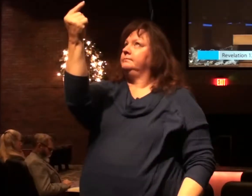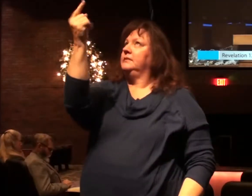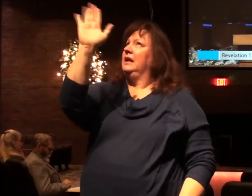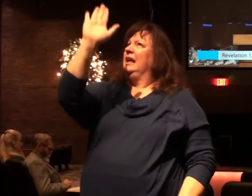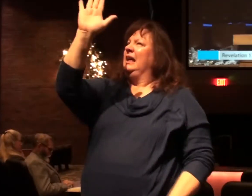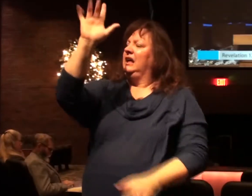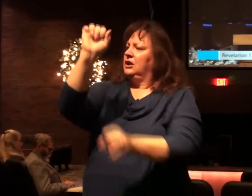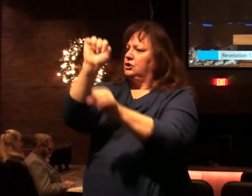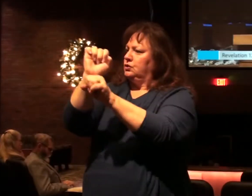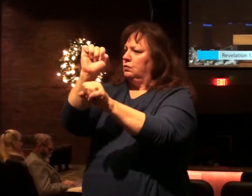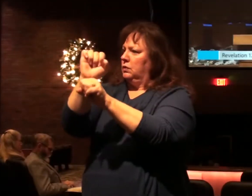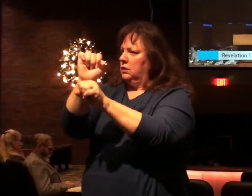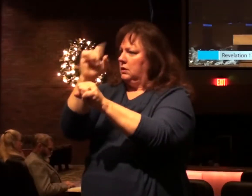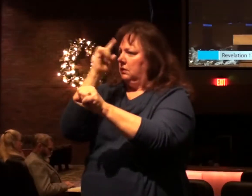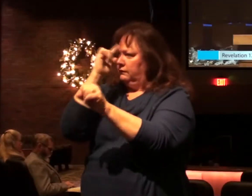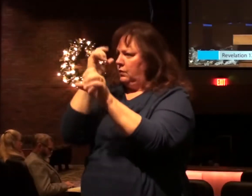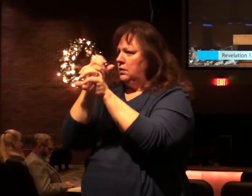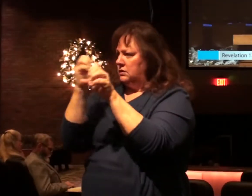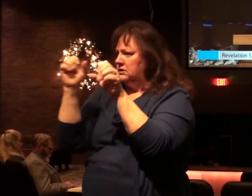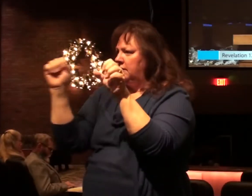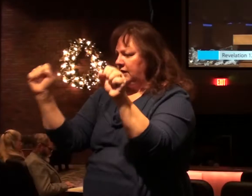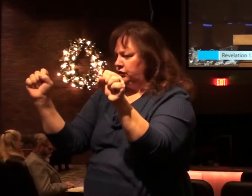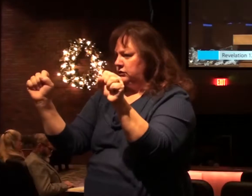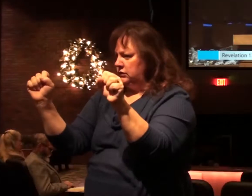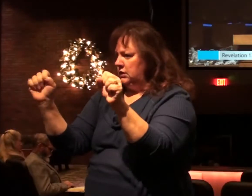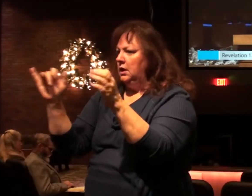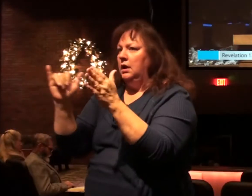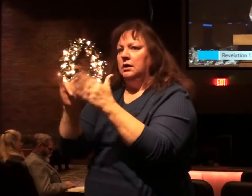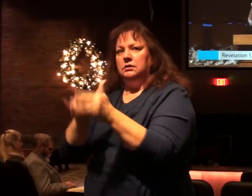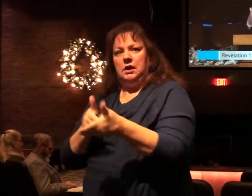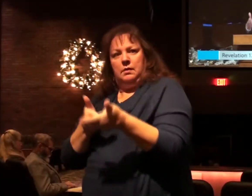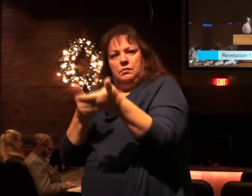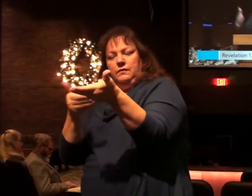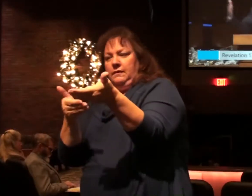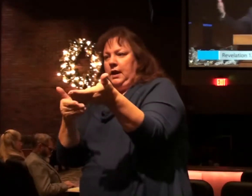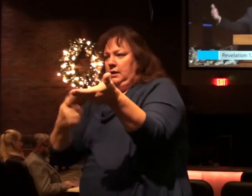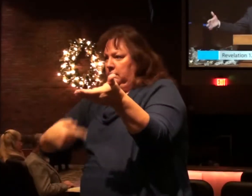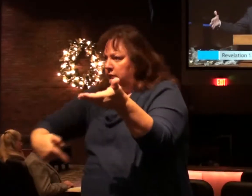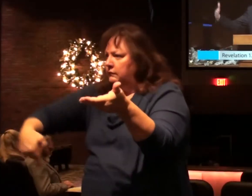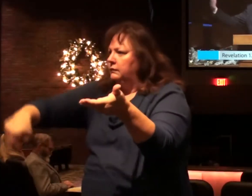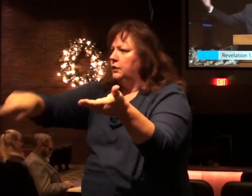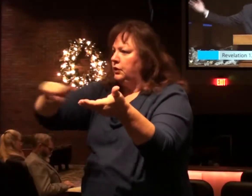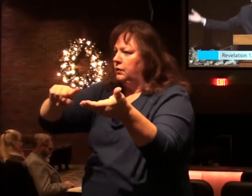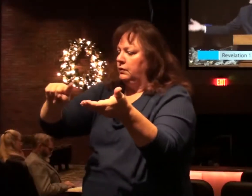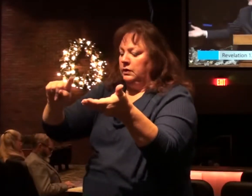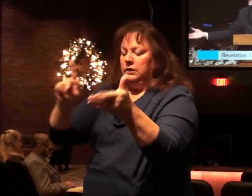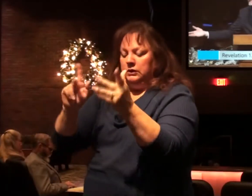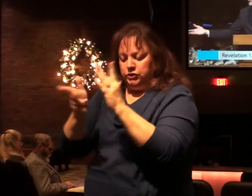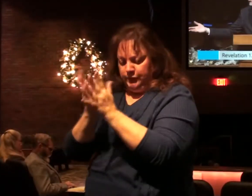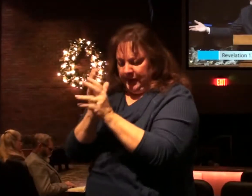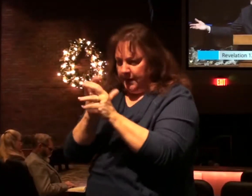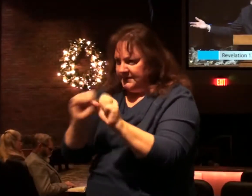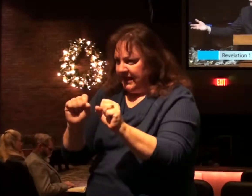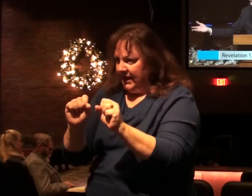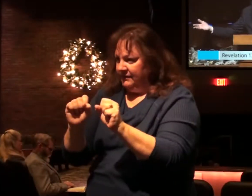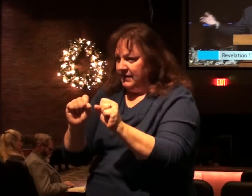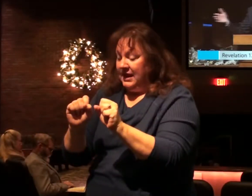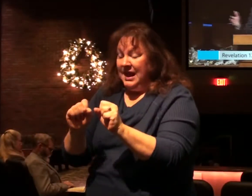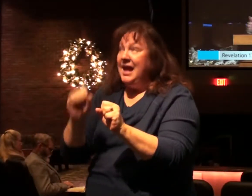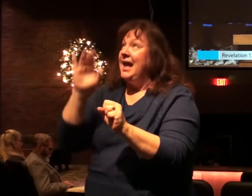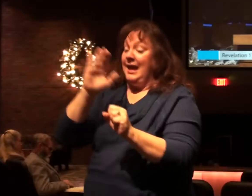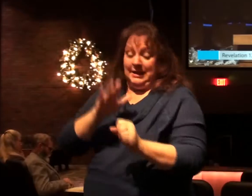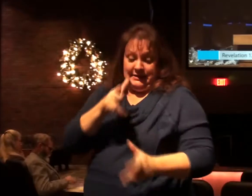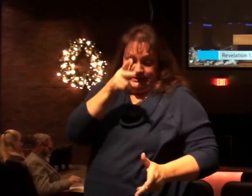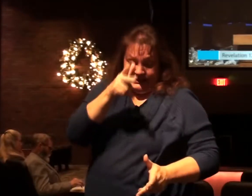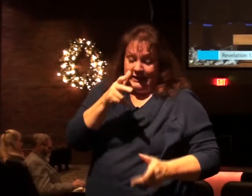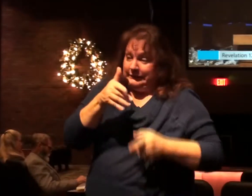his work of redemption that provided for the redemption of humanity and all creation from the curse of